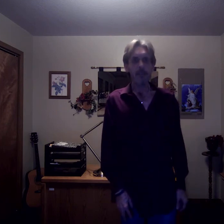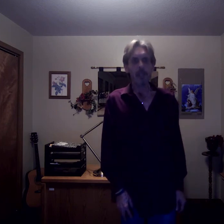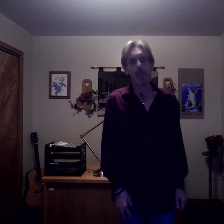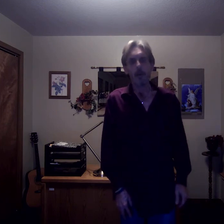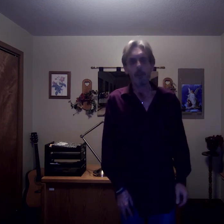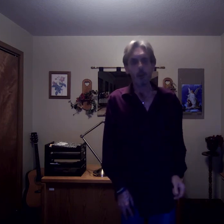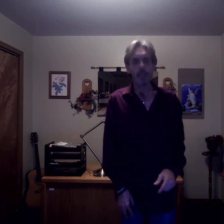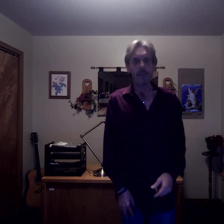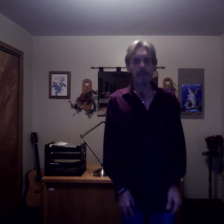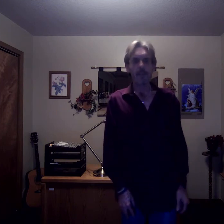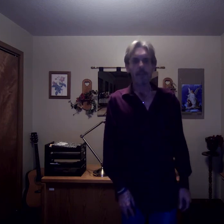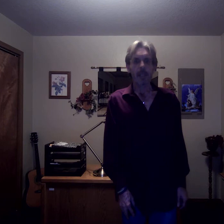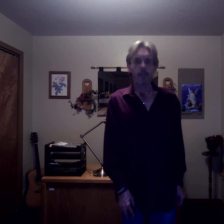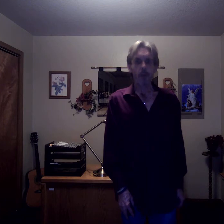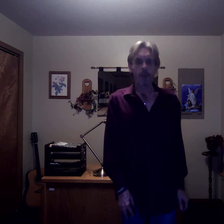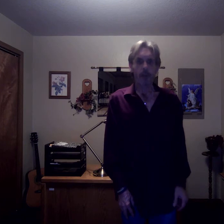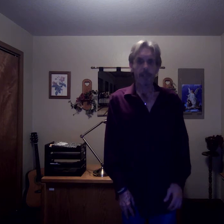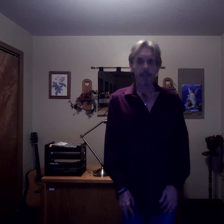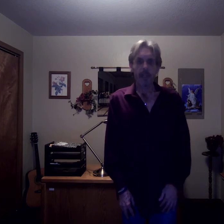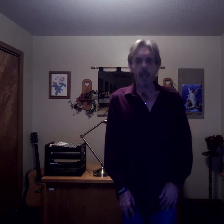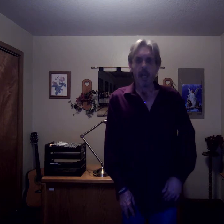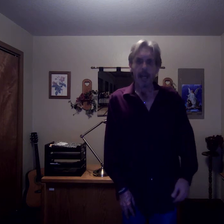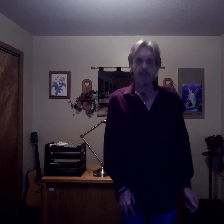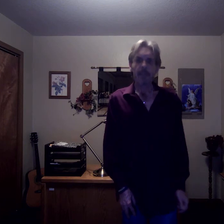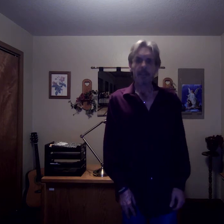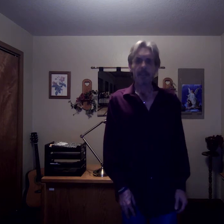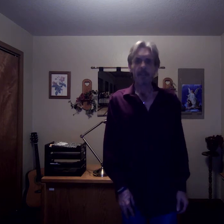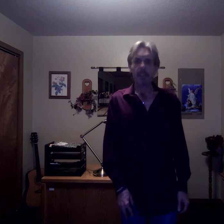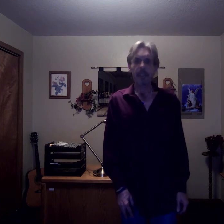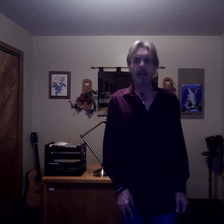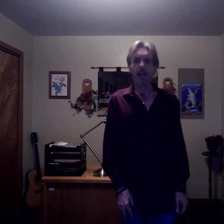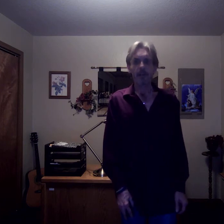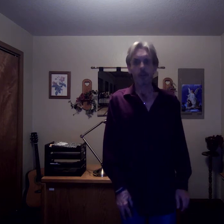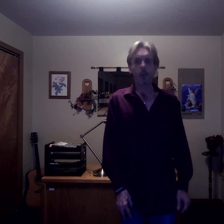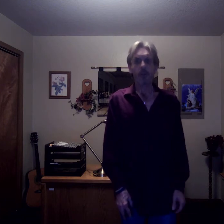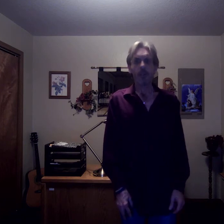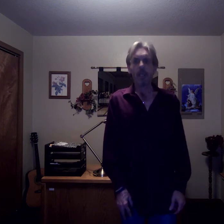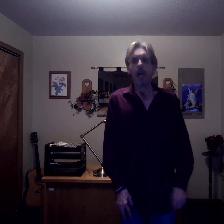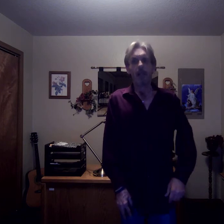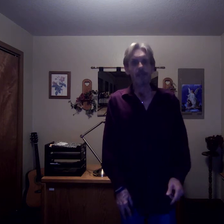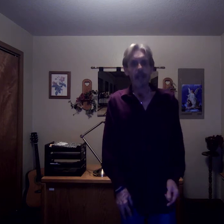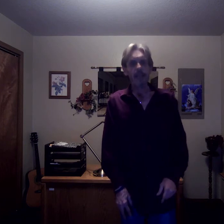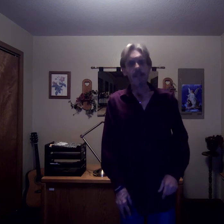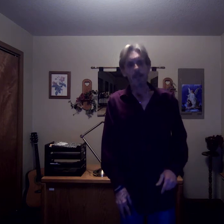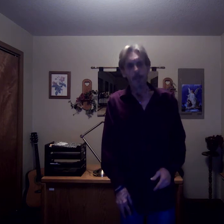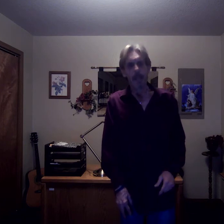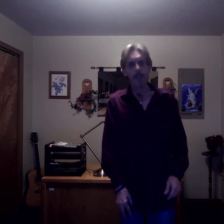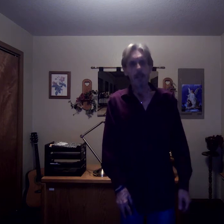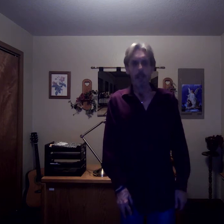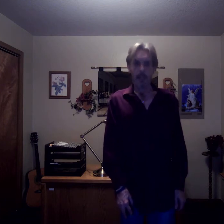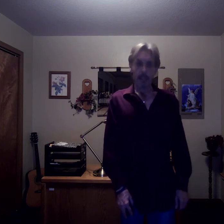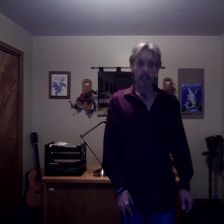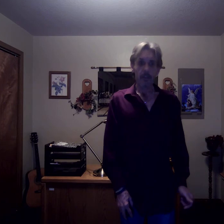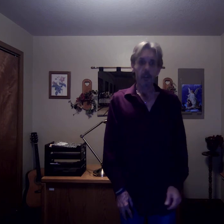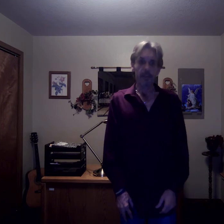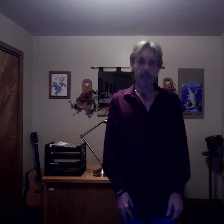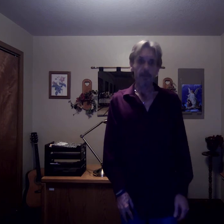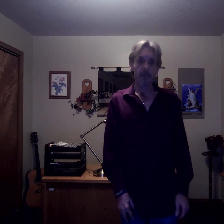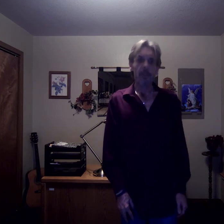between the 7th and 12th grades have significantly higher scores on science, math, and English exams in